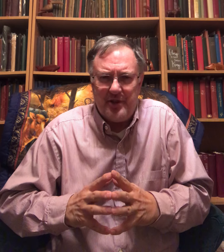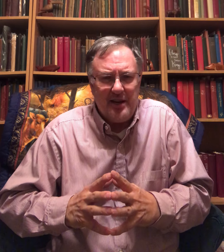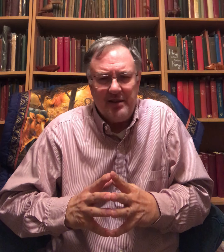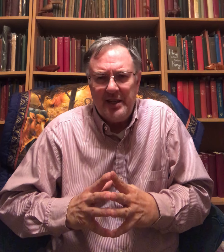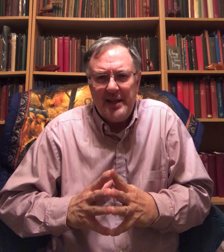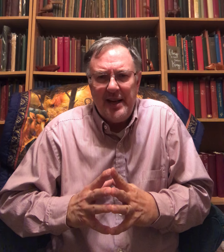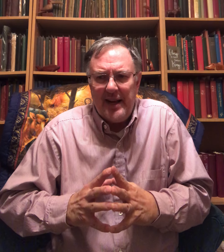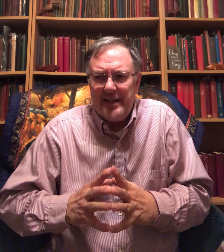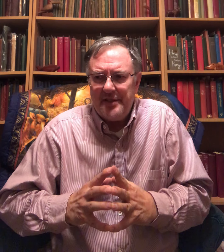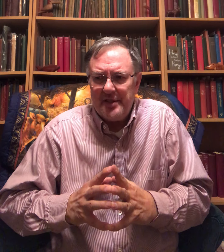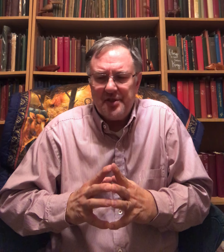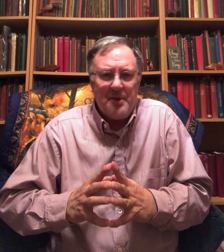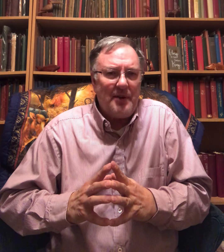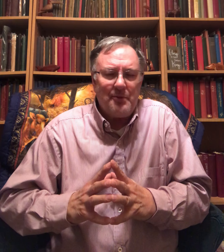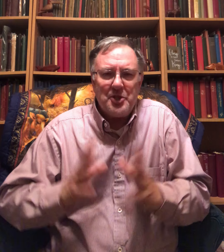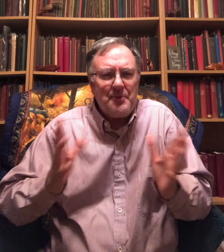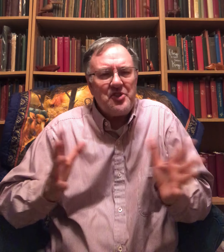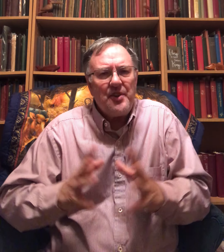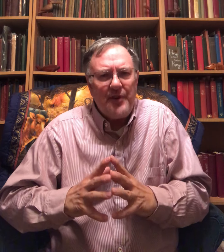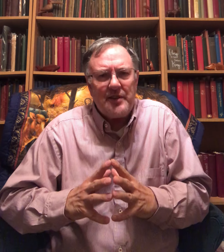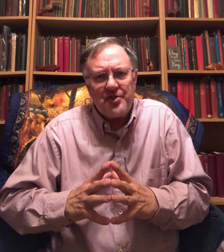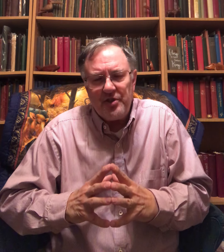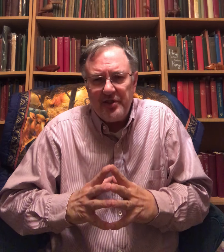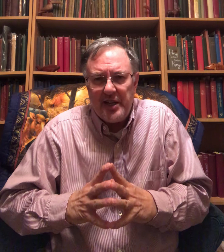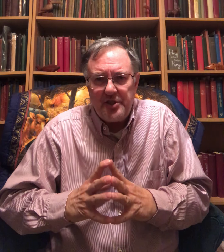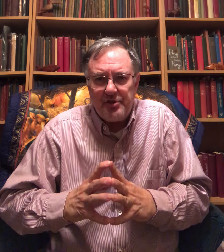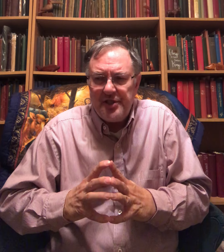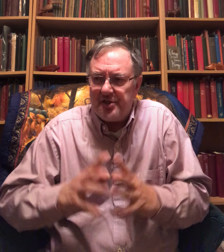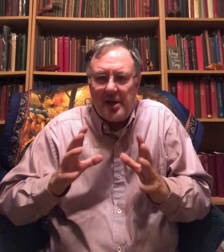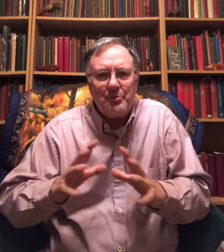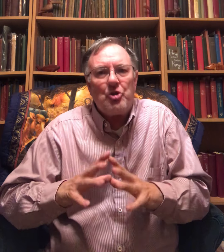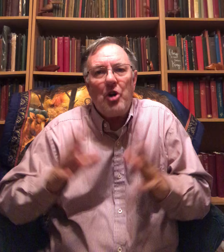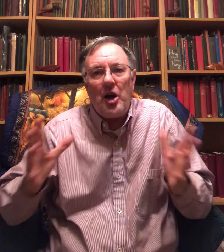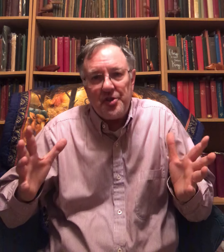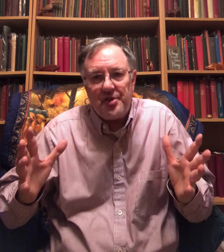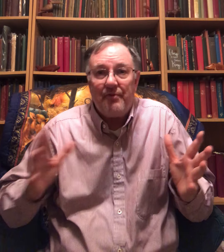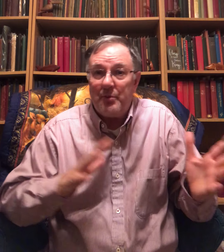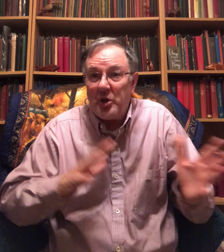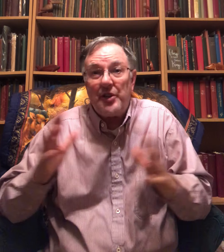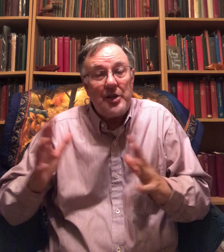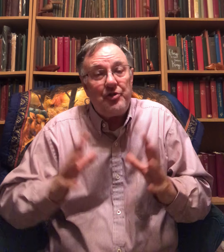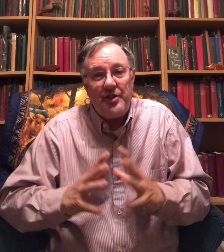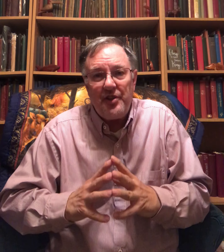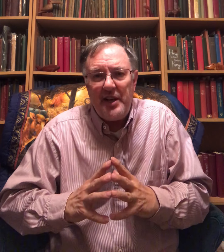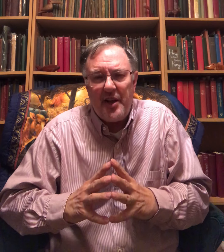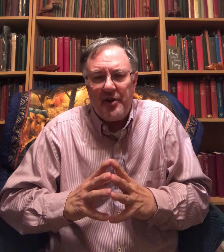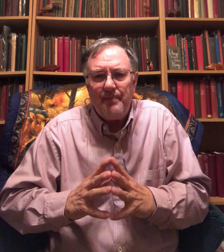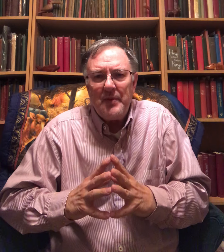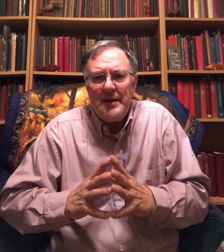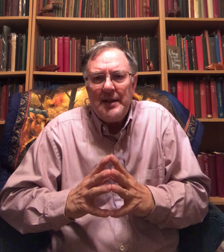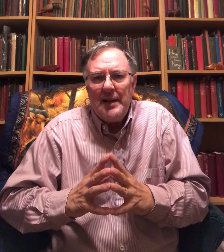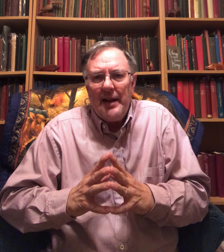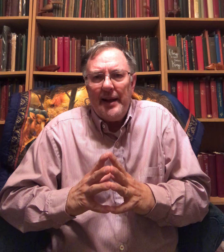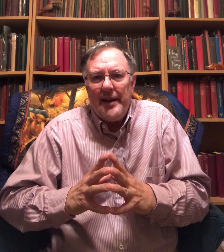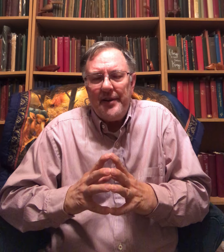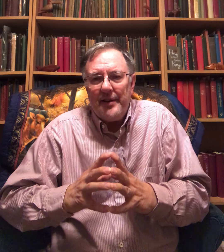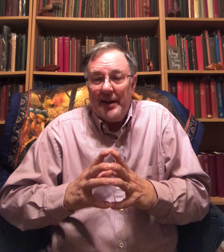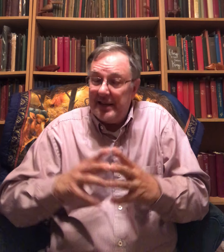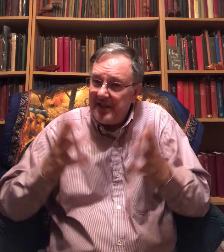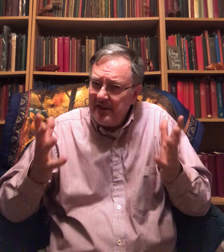there. And some of them are specific to certain countries. Some cross from one country to the other. And as I